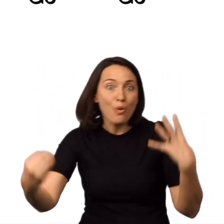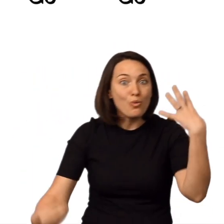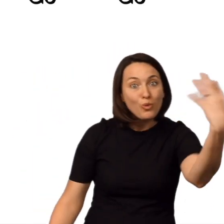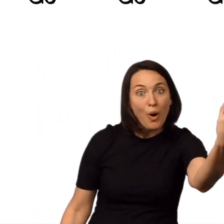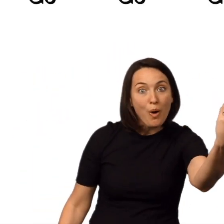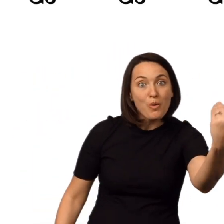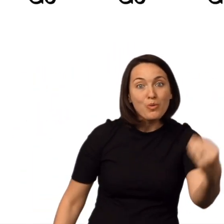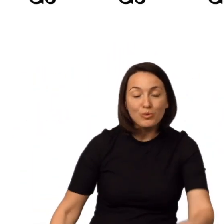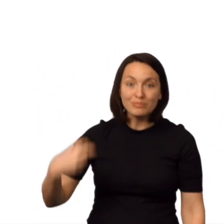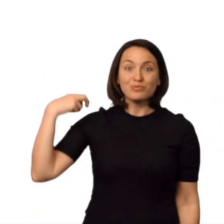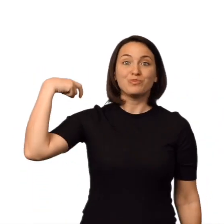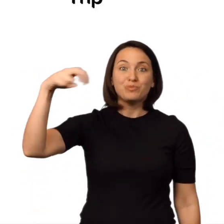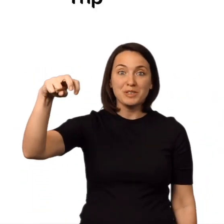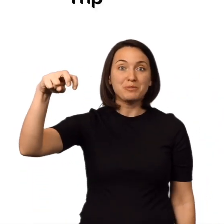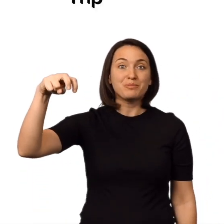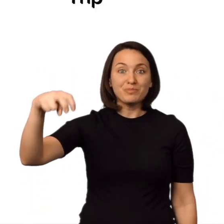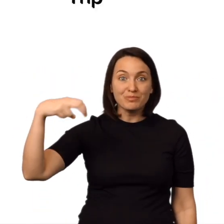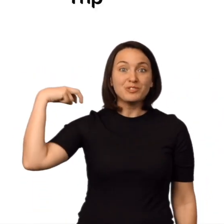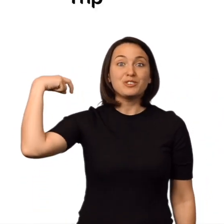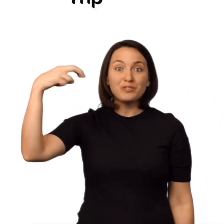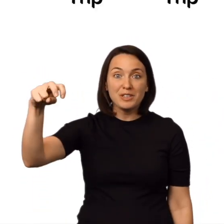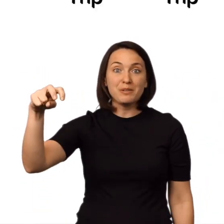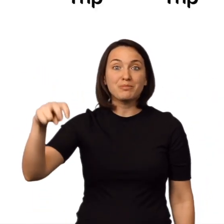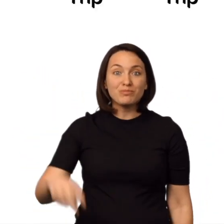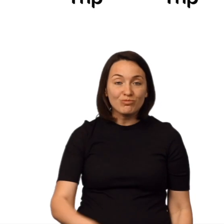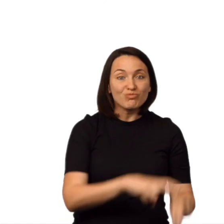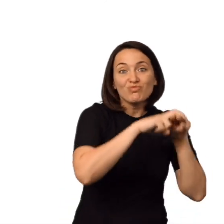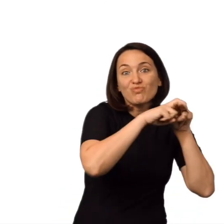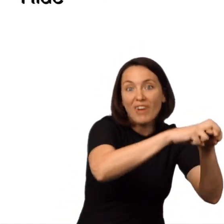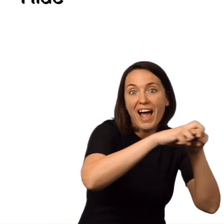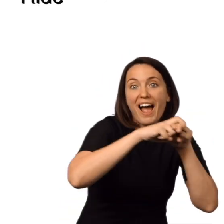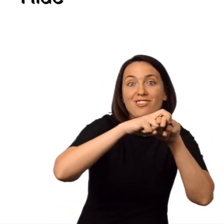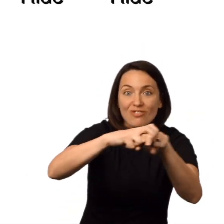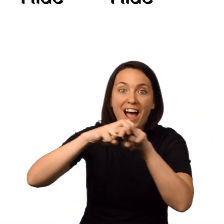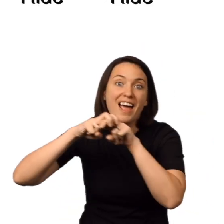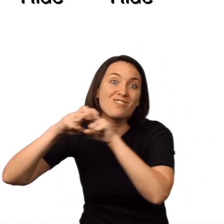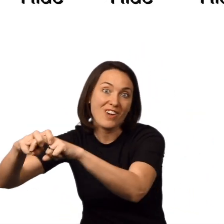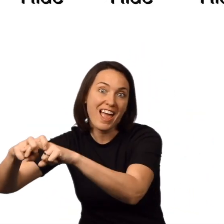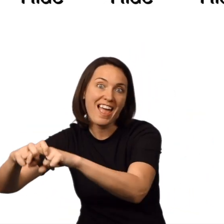go, go Trip, trip Ride, ride, ride